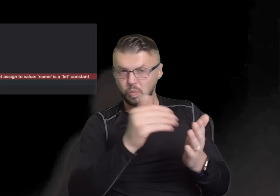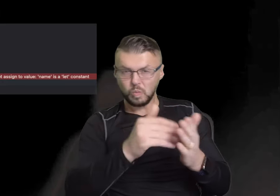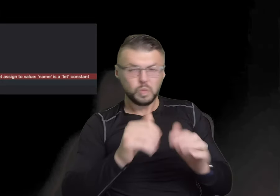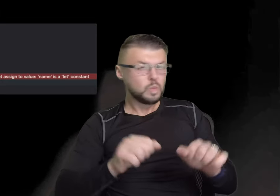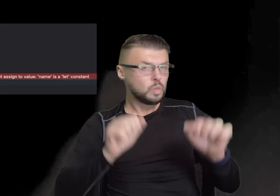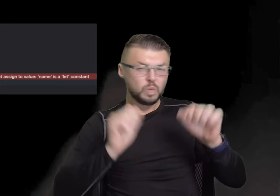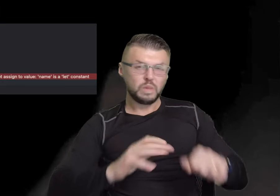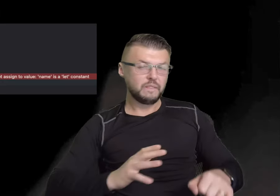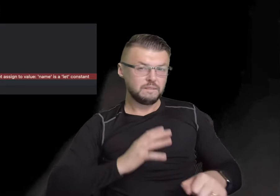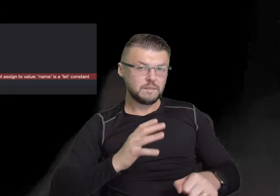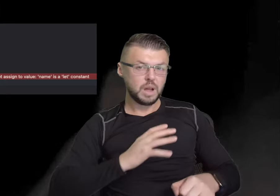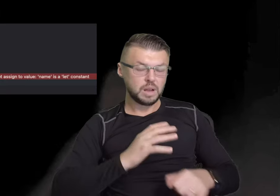quite easily.